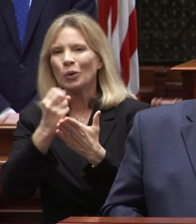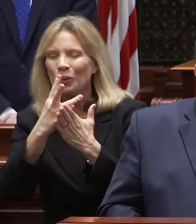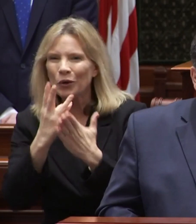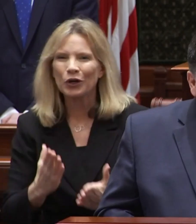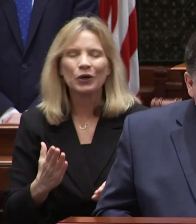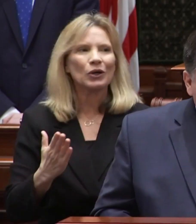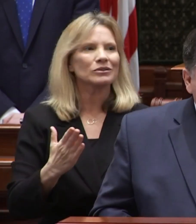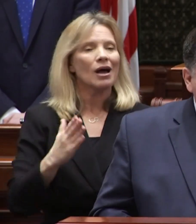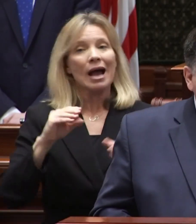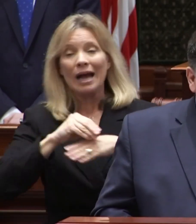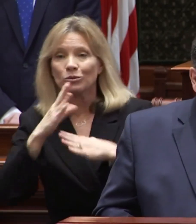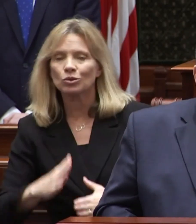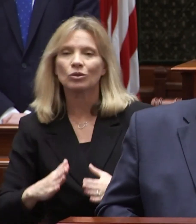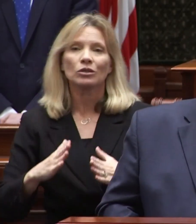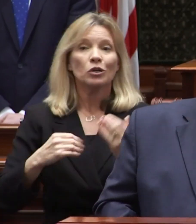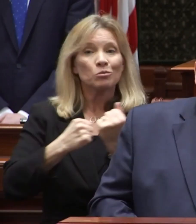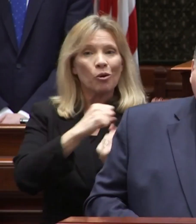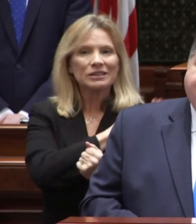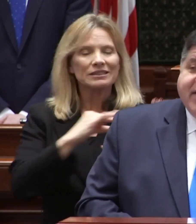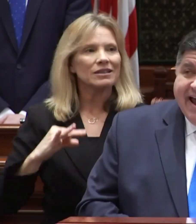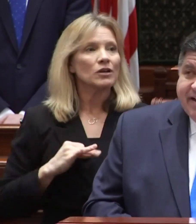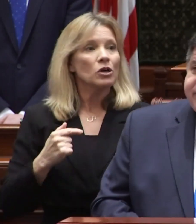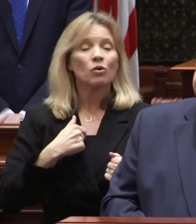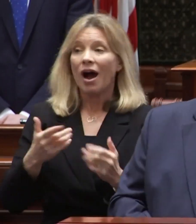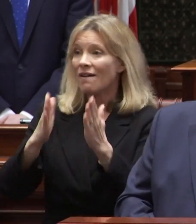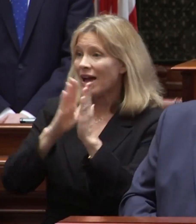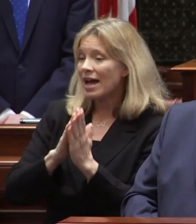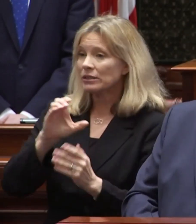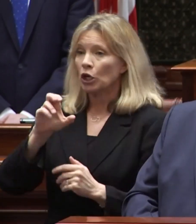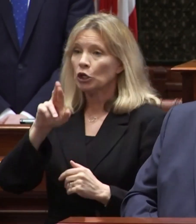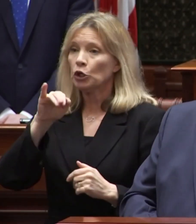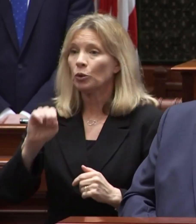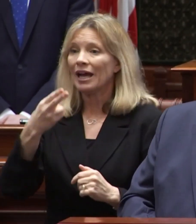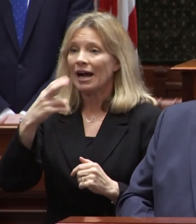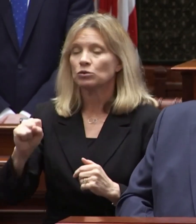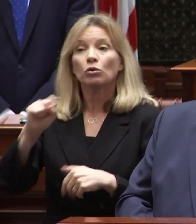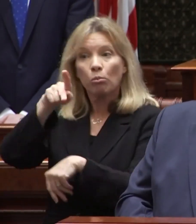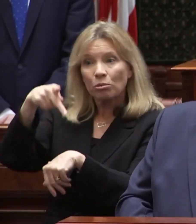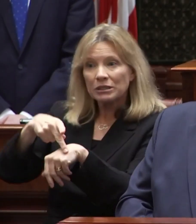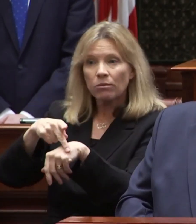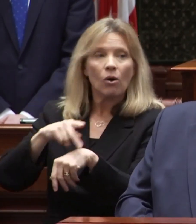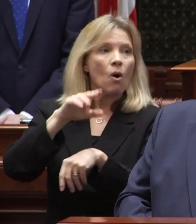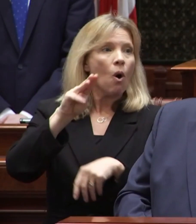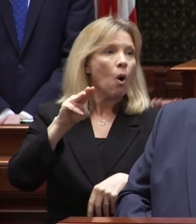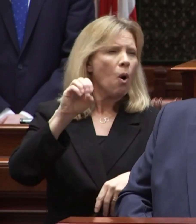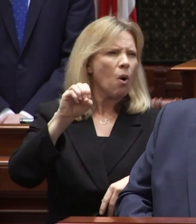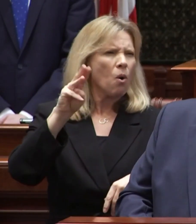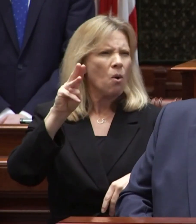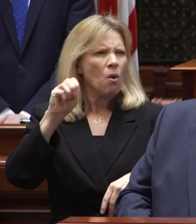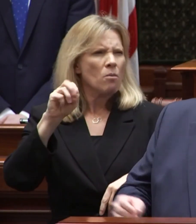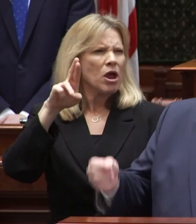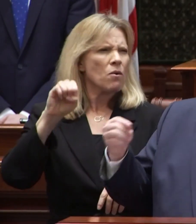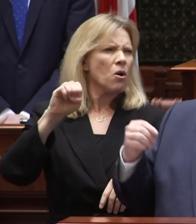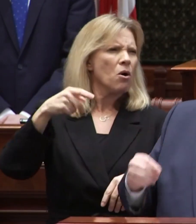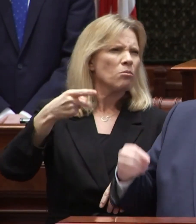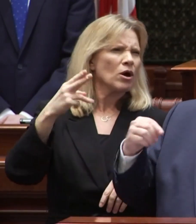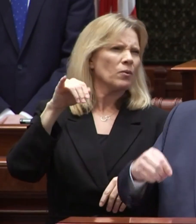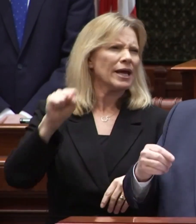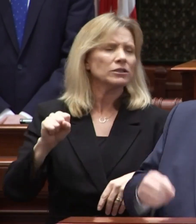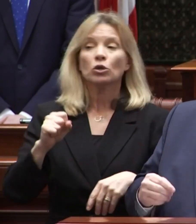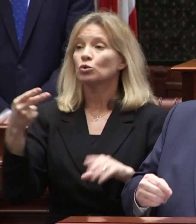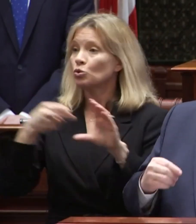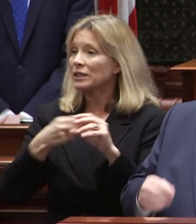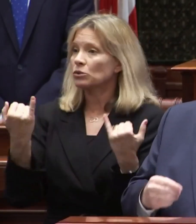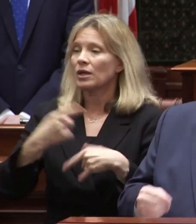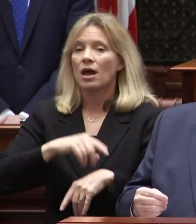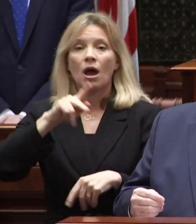workers counselors and support staff so i've asked curie high school's principal omero penuelas to join